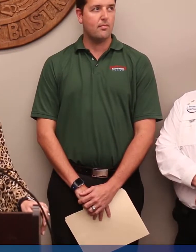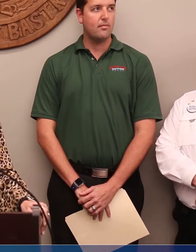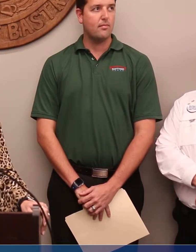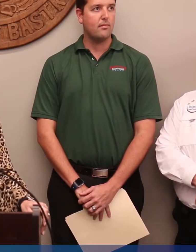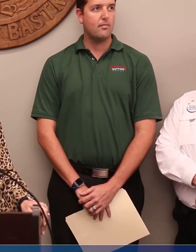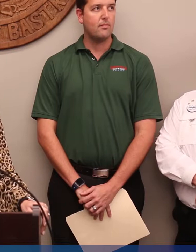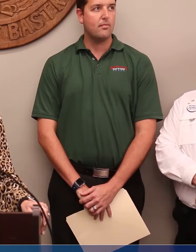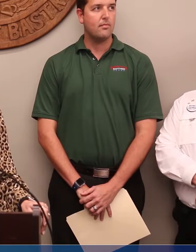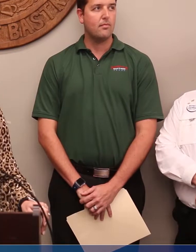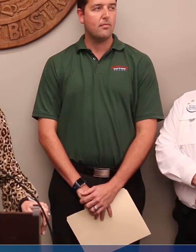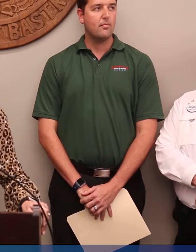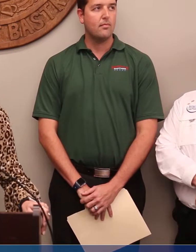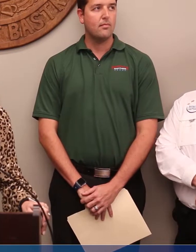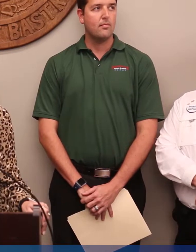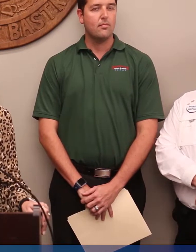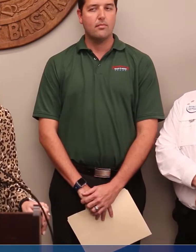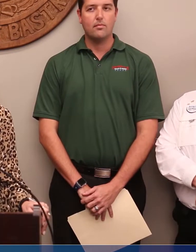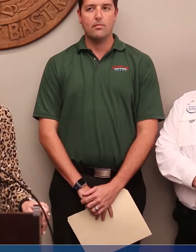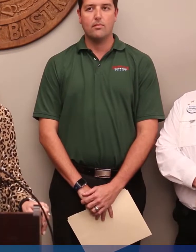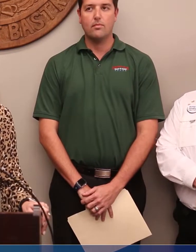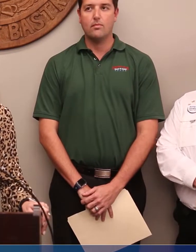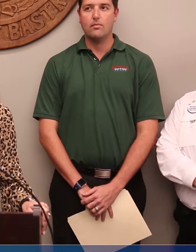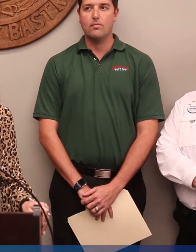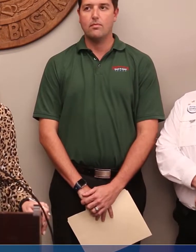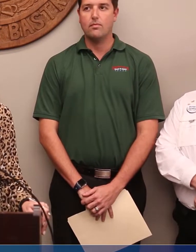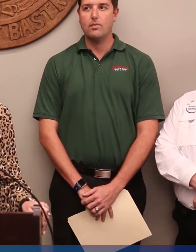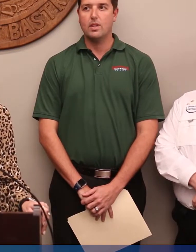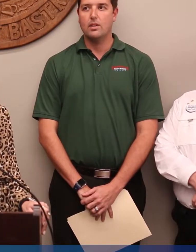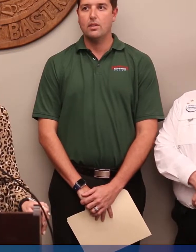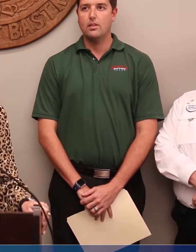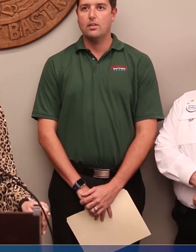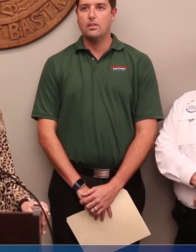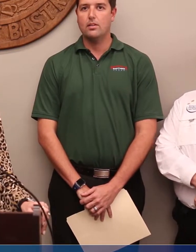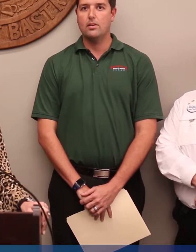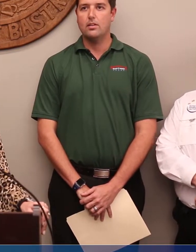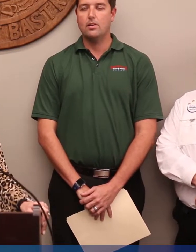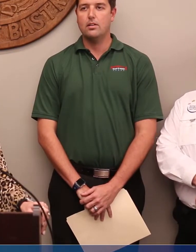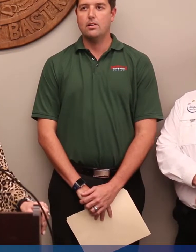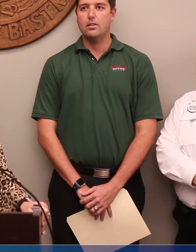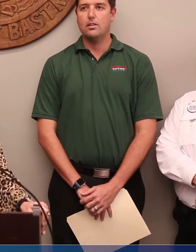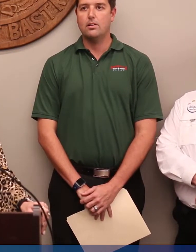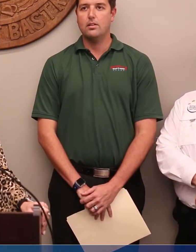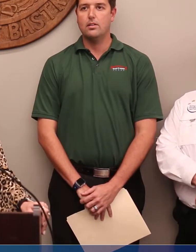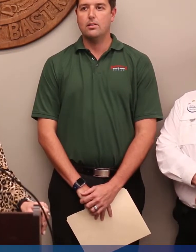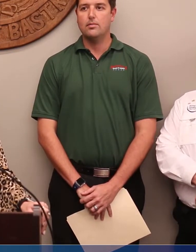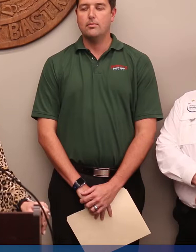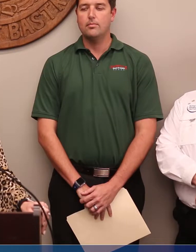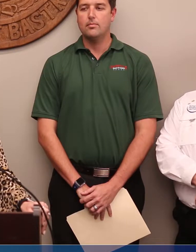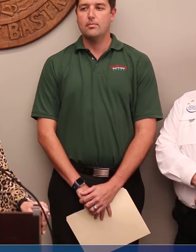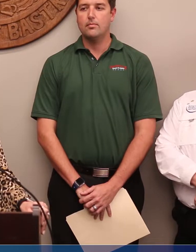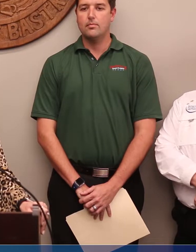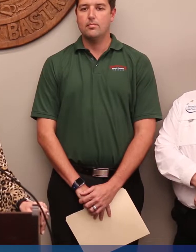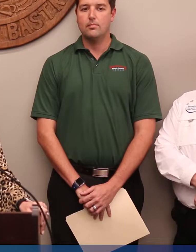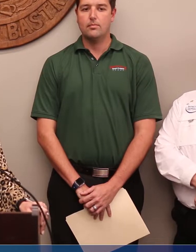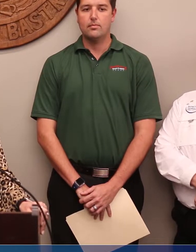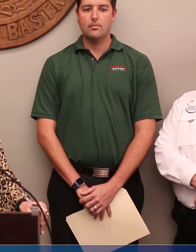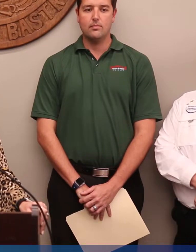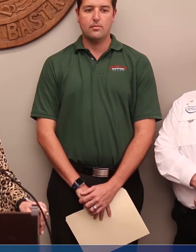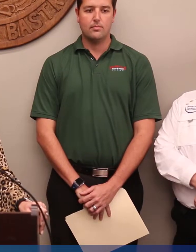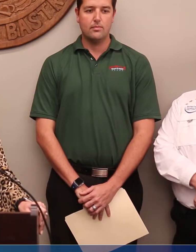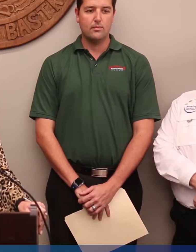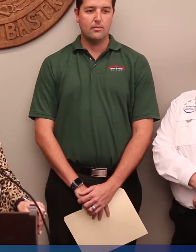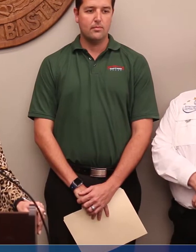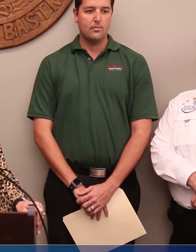Manager of Smithville. And we have Dr. Wax and Judge Poppy. We also have Christine Files, Emergency